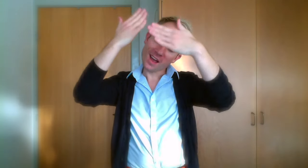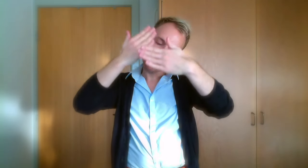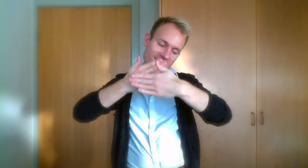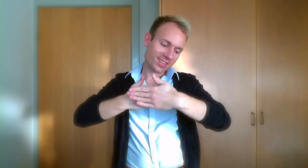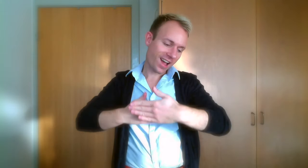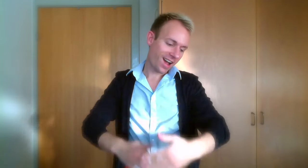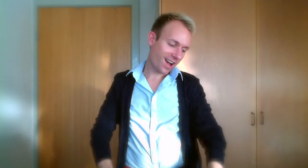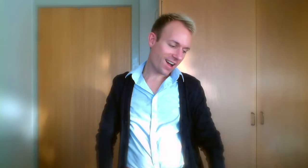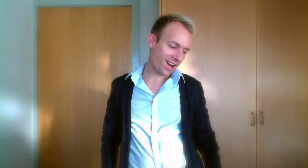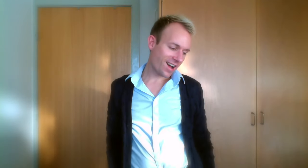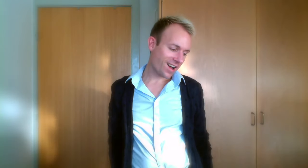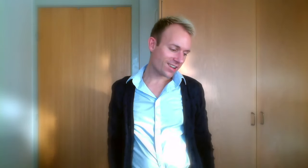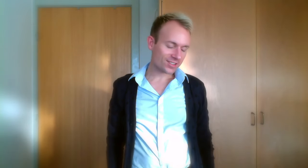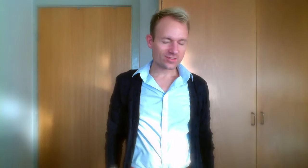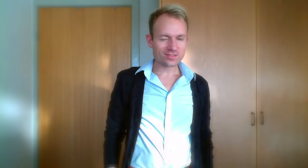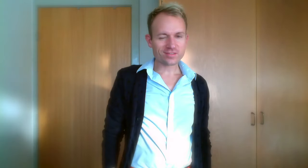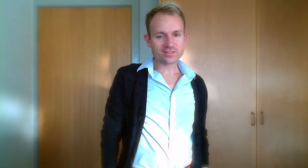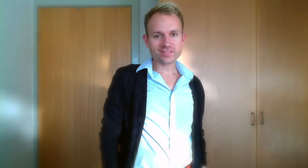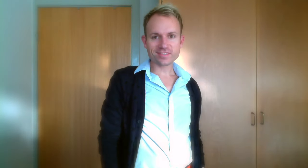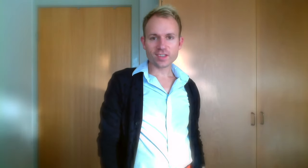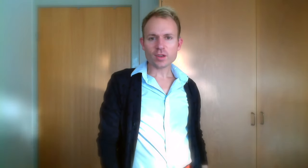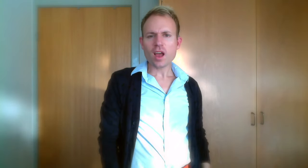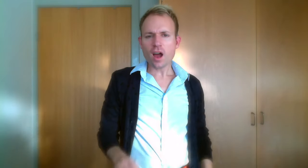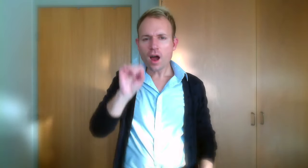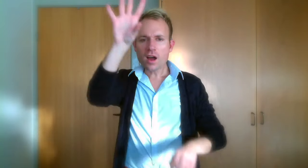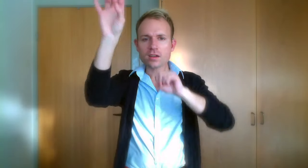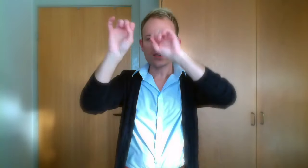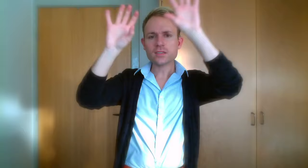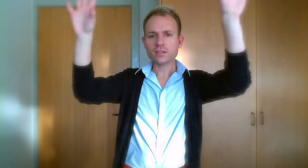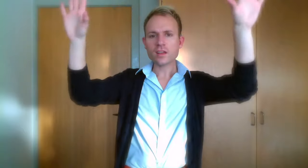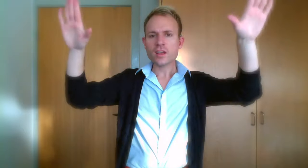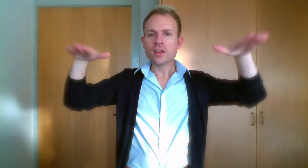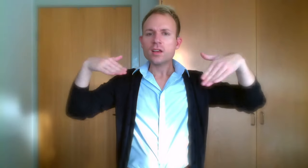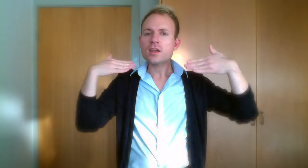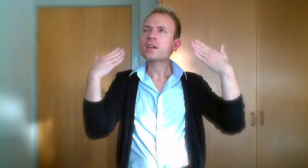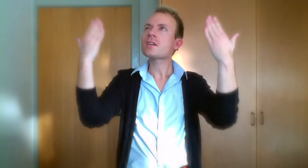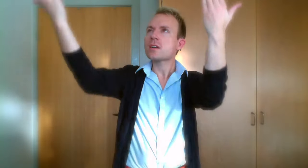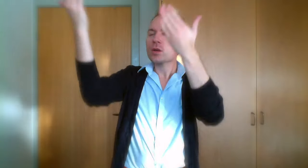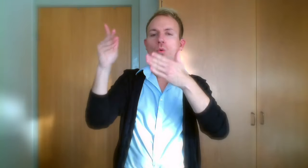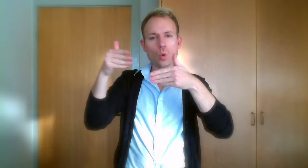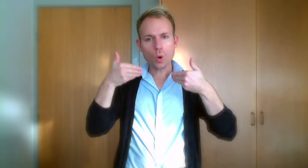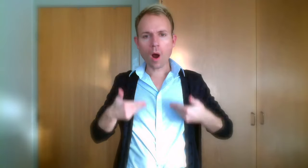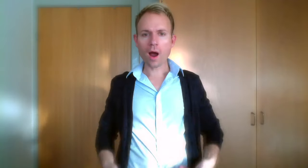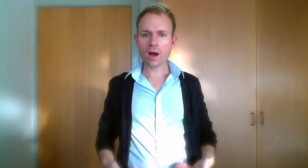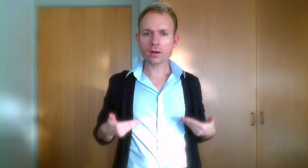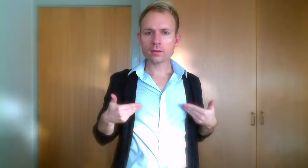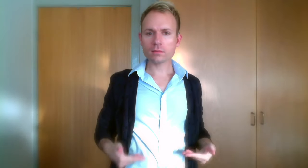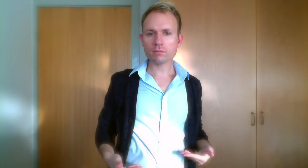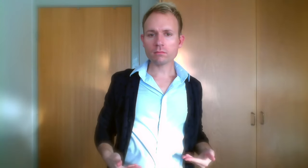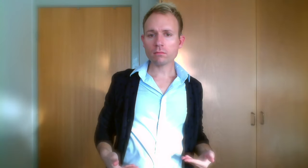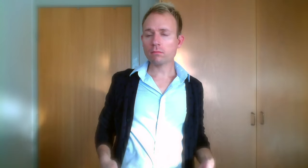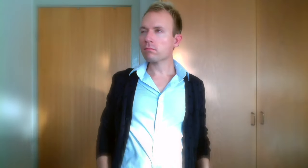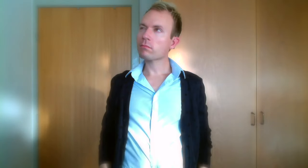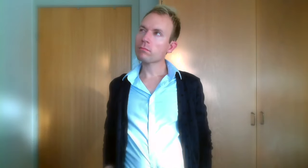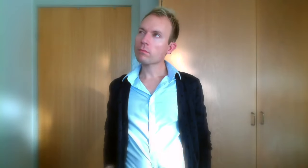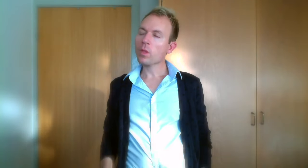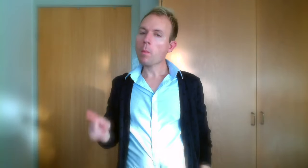night Be the stars against who you are No matter how